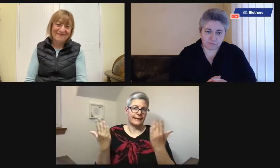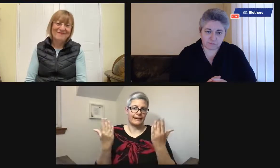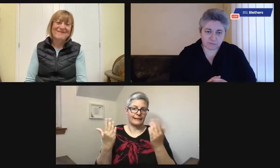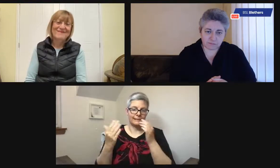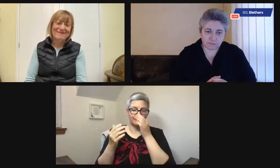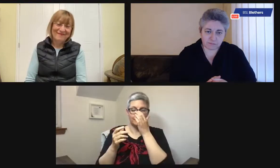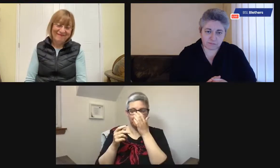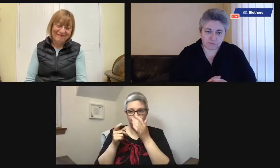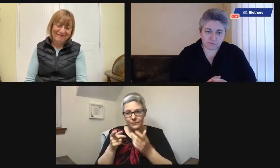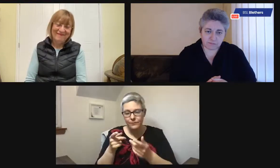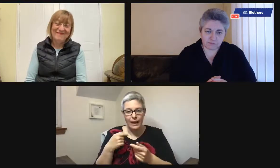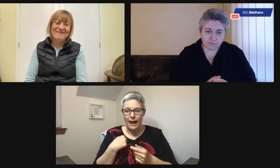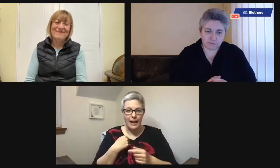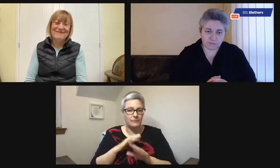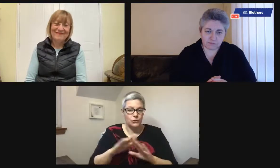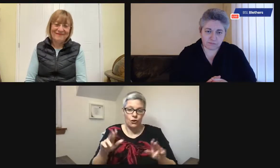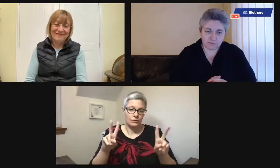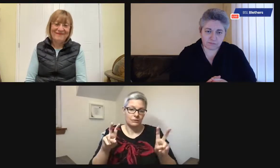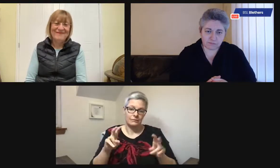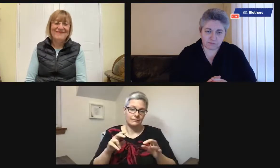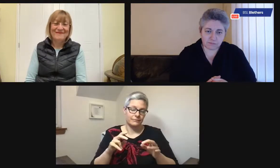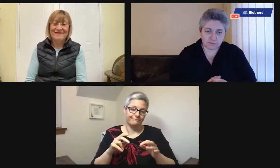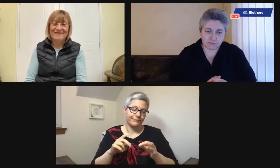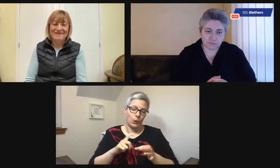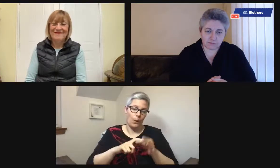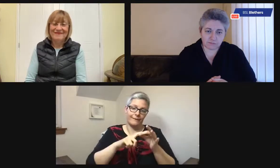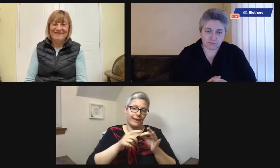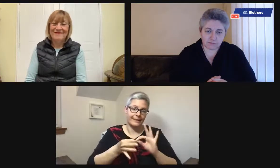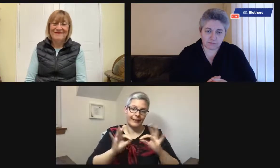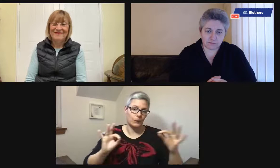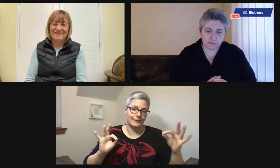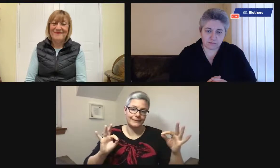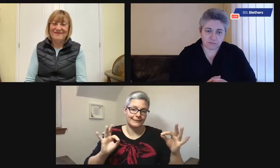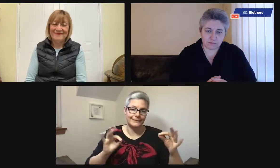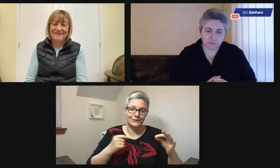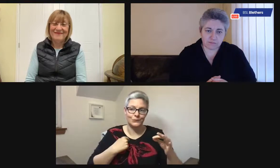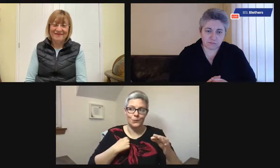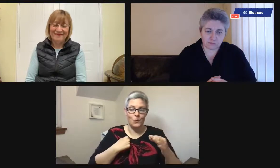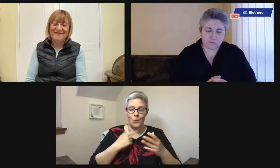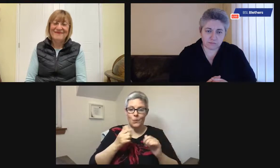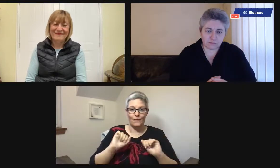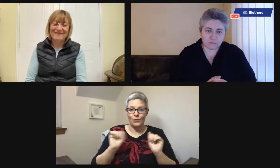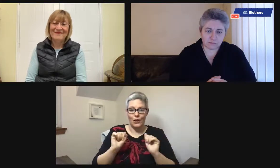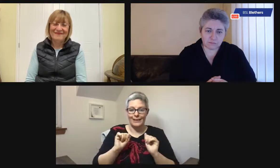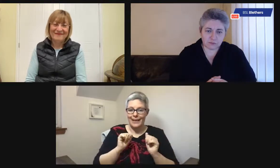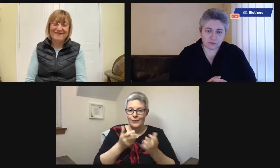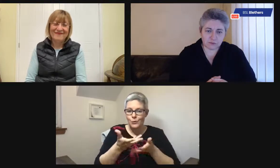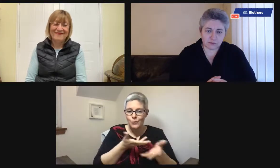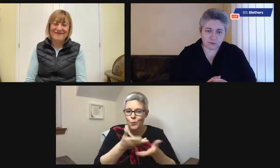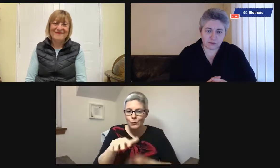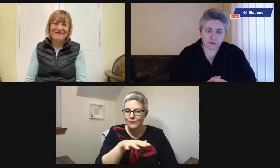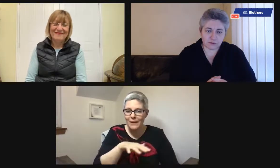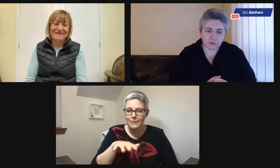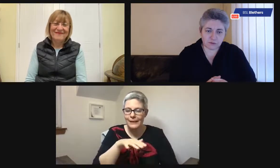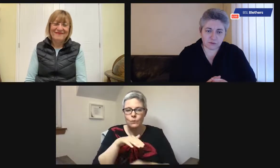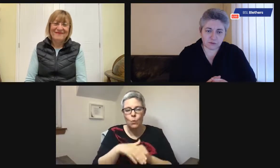of their lifespan. So think about how modern that is to your person with dementia. I'm not a qualified